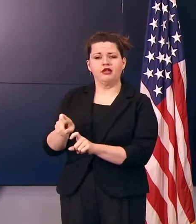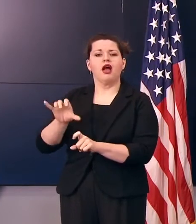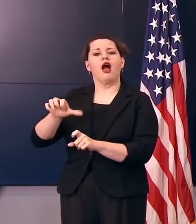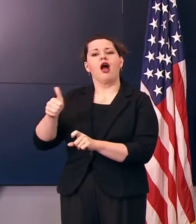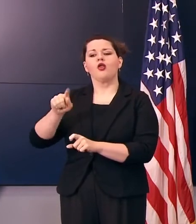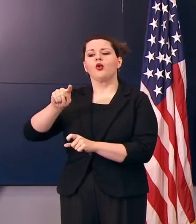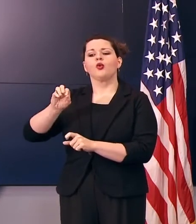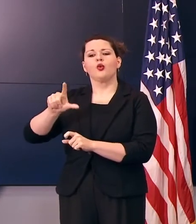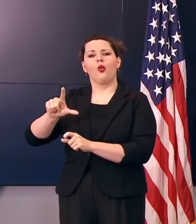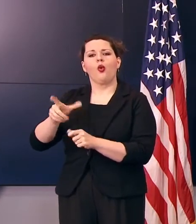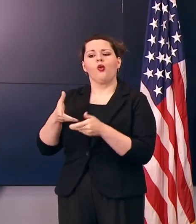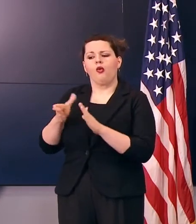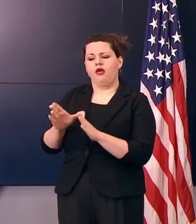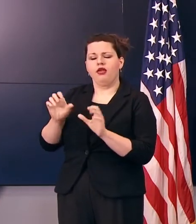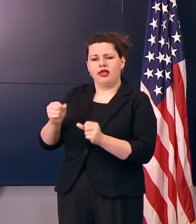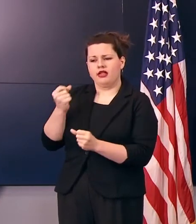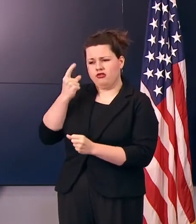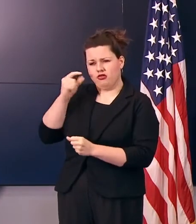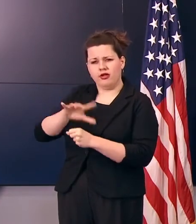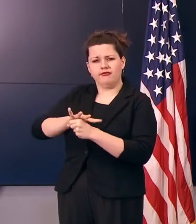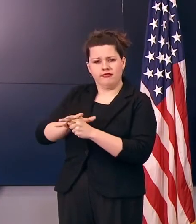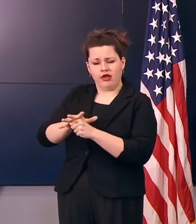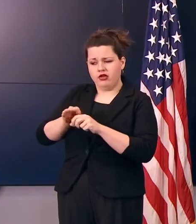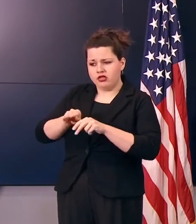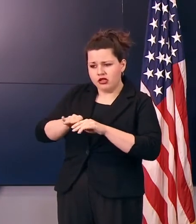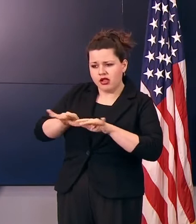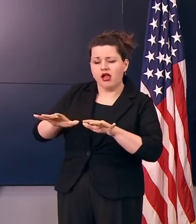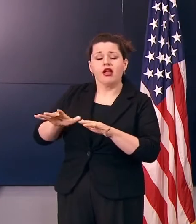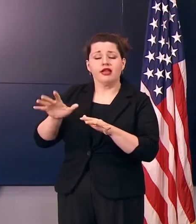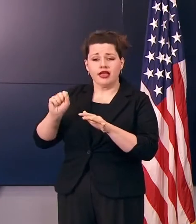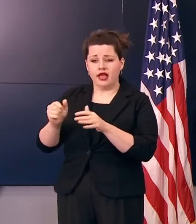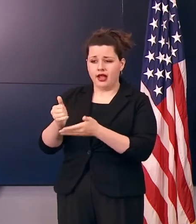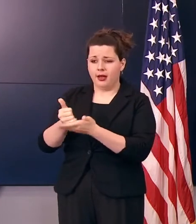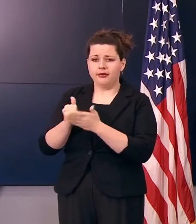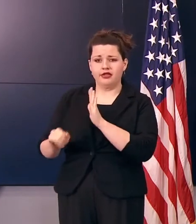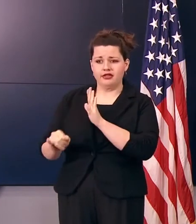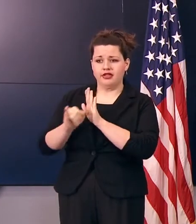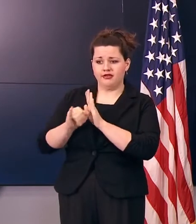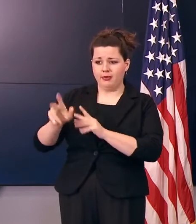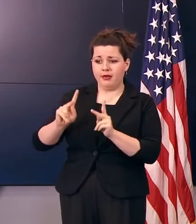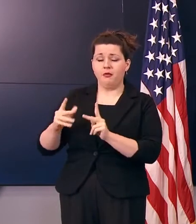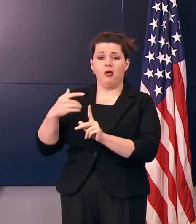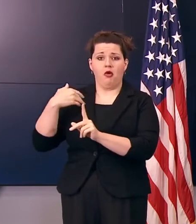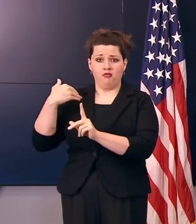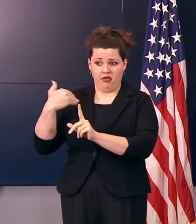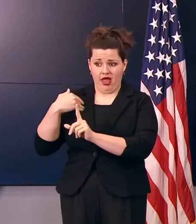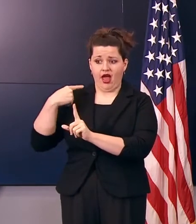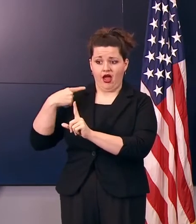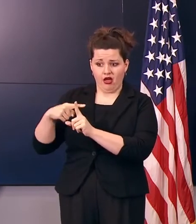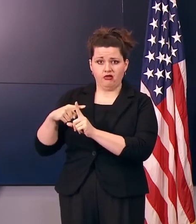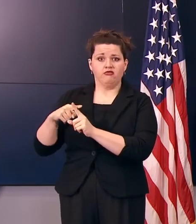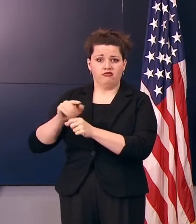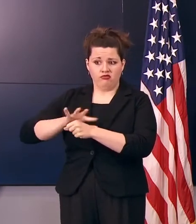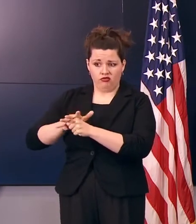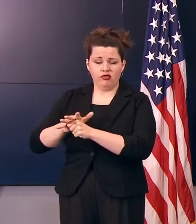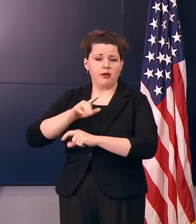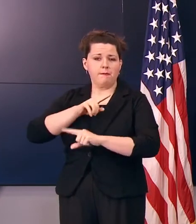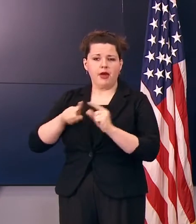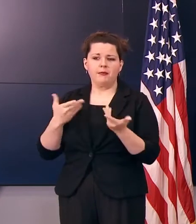virus activity which will help us identify Iowans who test positive for the virus but were potentially asymptomatic.